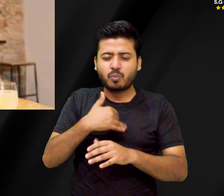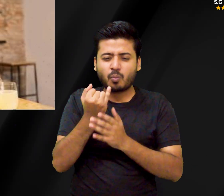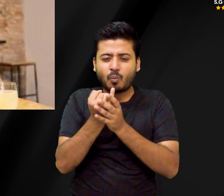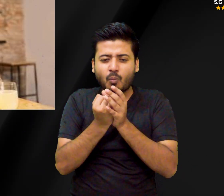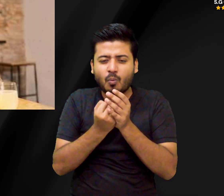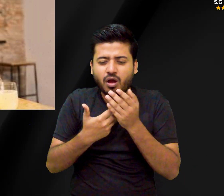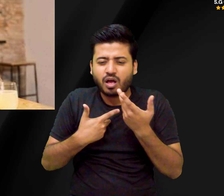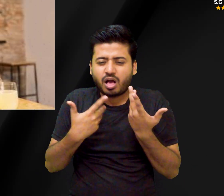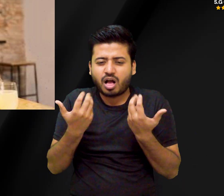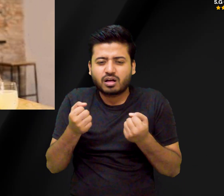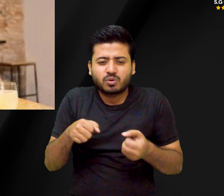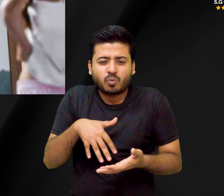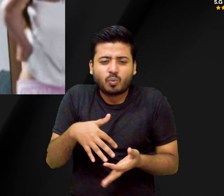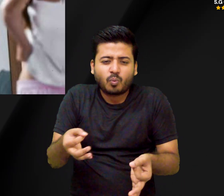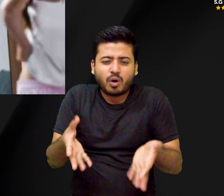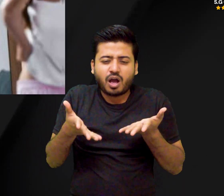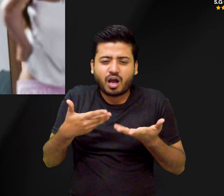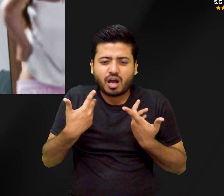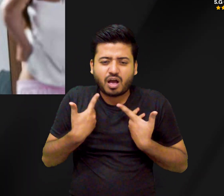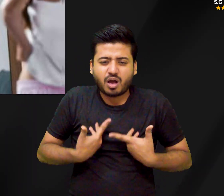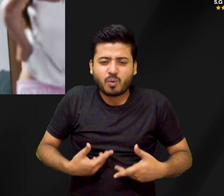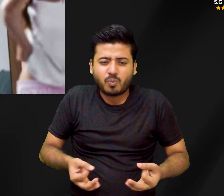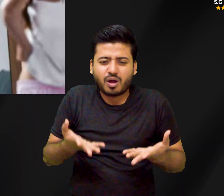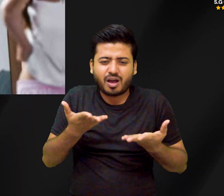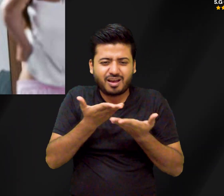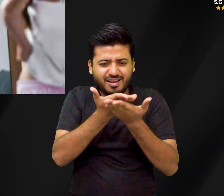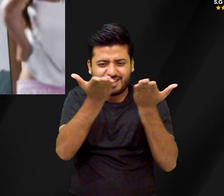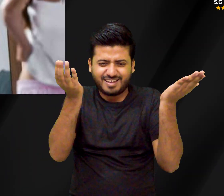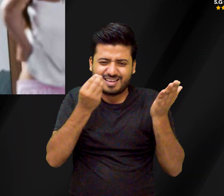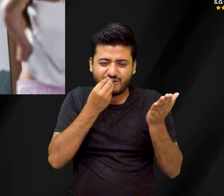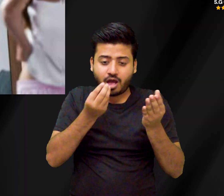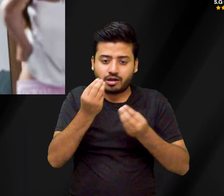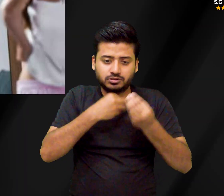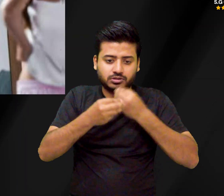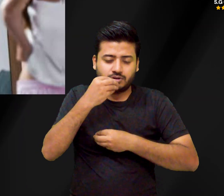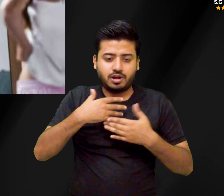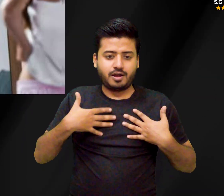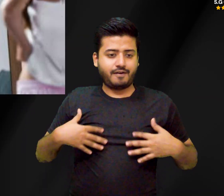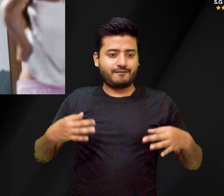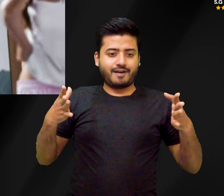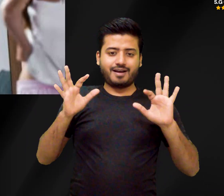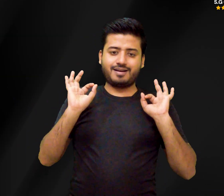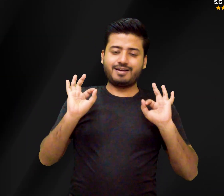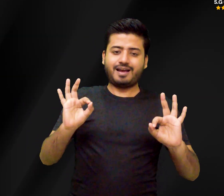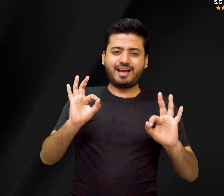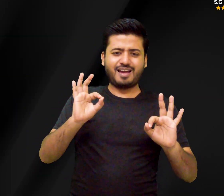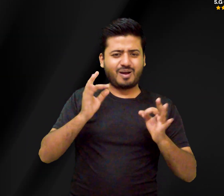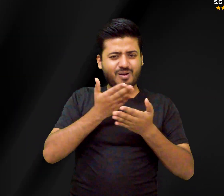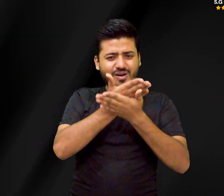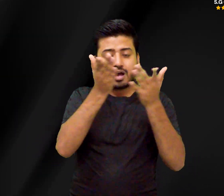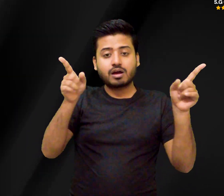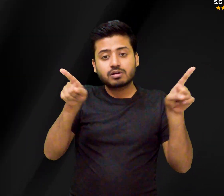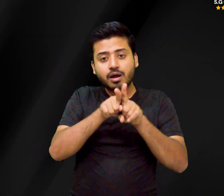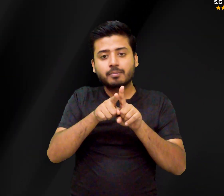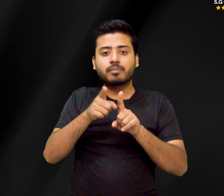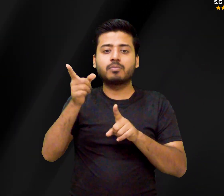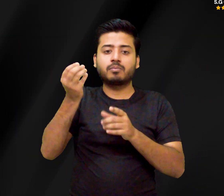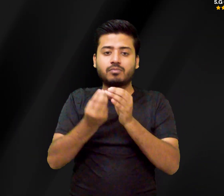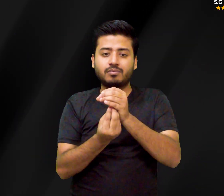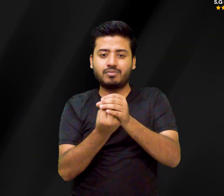rhythm, which controls sleep-wake cycles. Morning sunlight exposure helps regulate melatonin production, making it easier